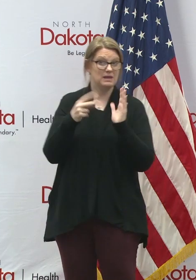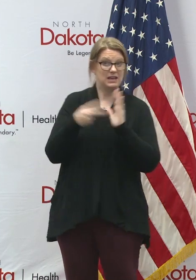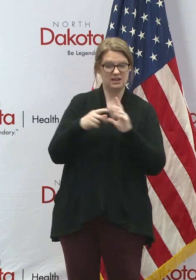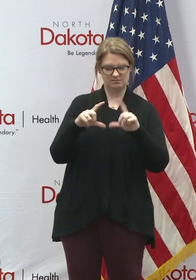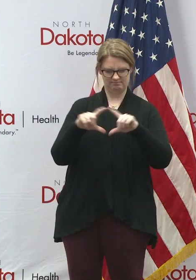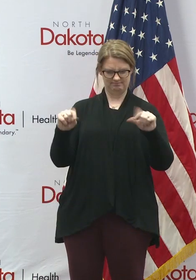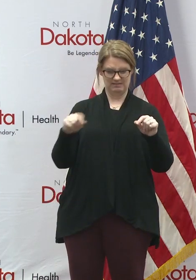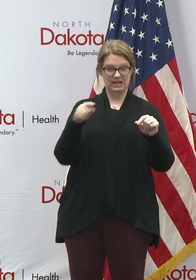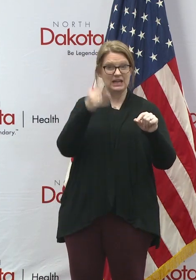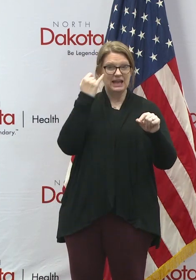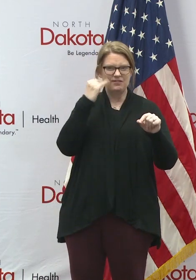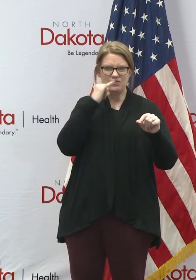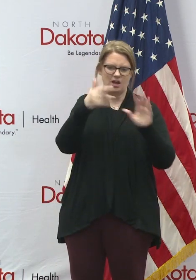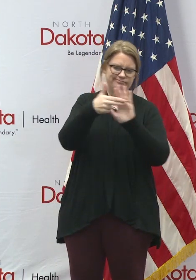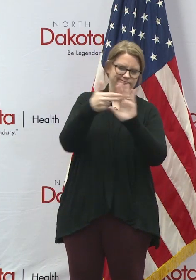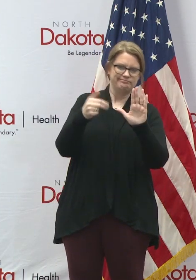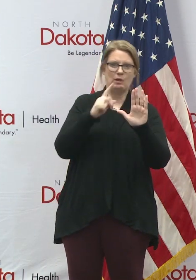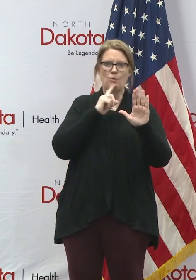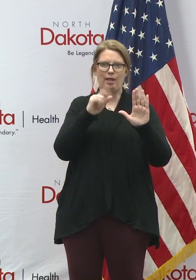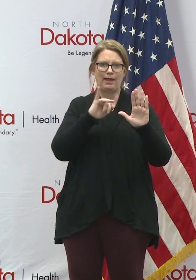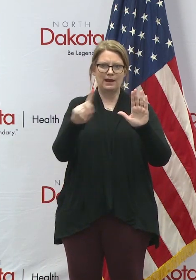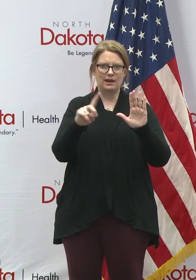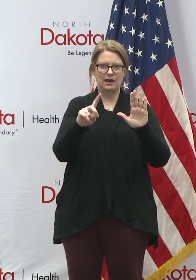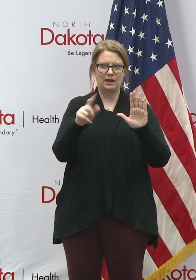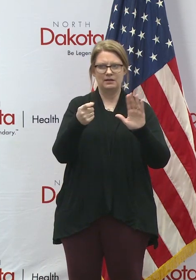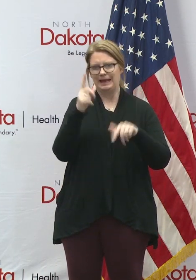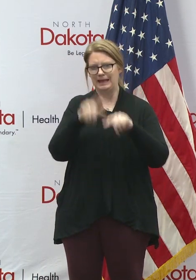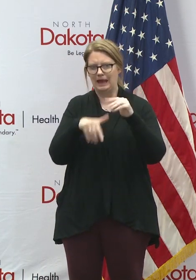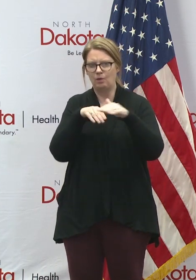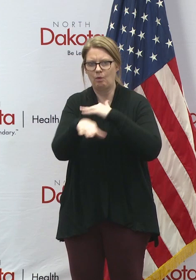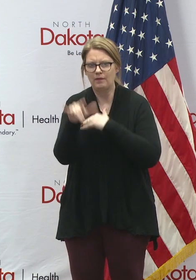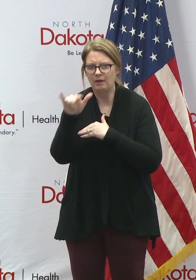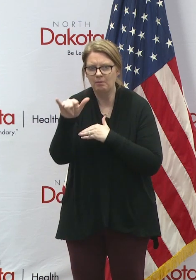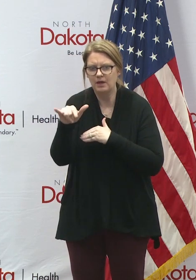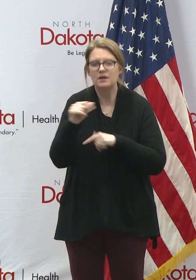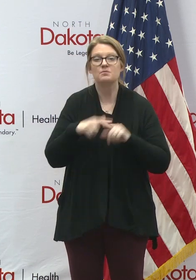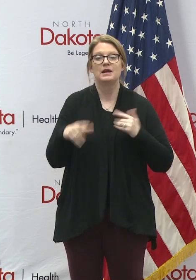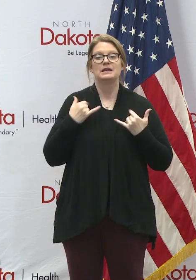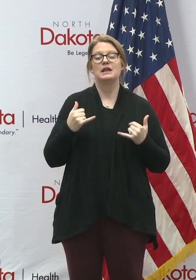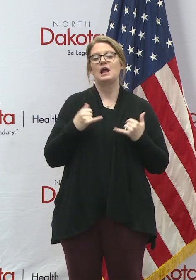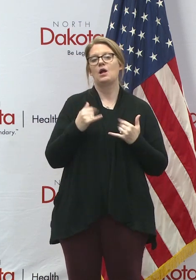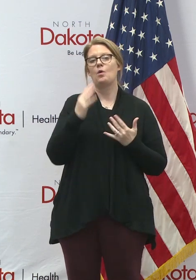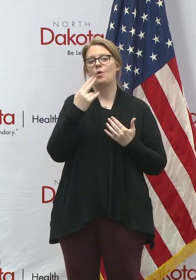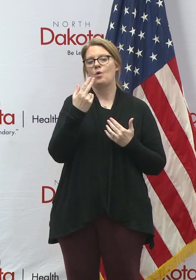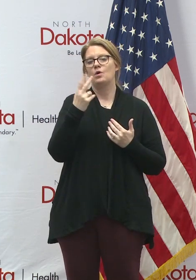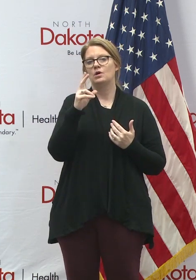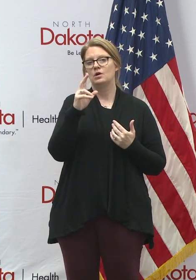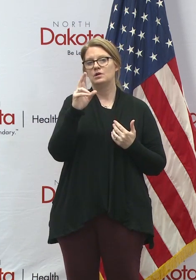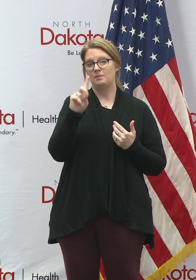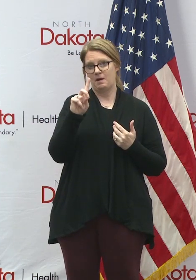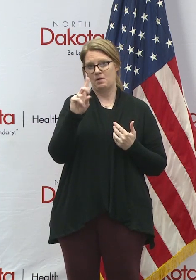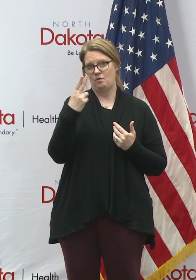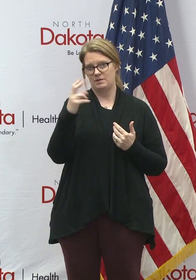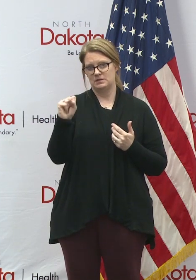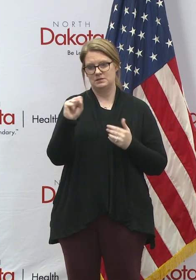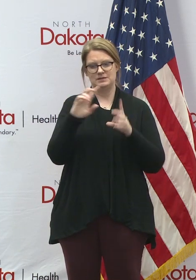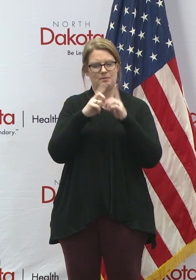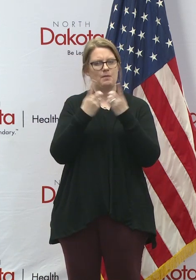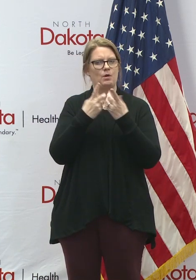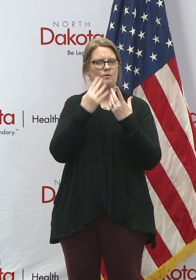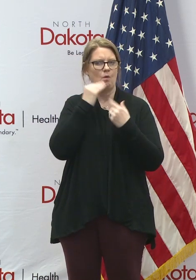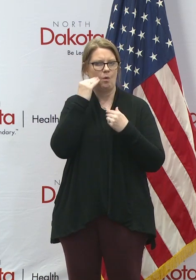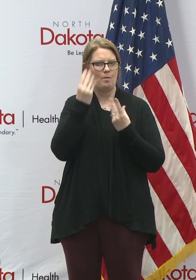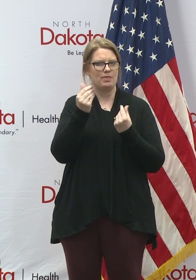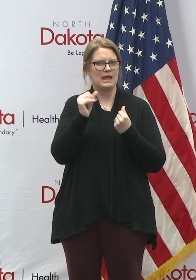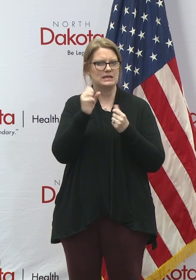as of October 1. And we're grateful that the Department of Homeland Security today has extended indefinitely the